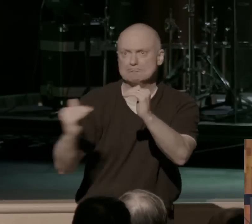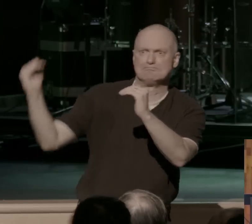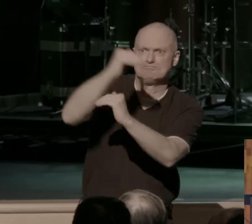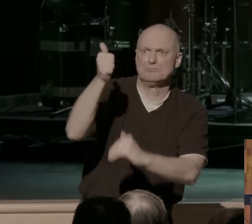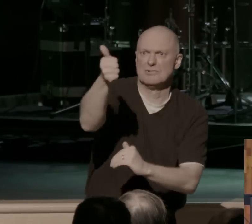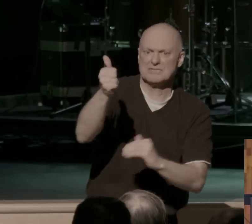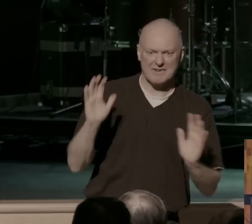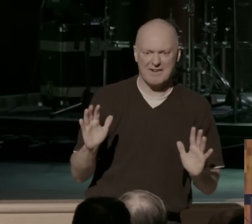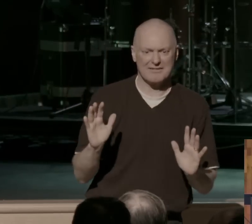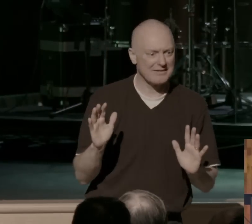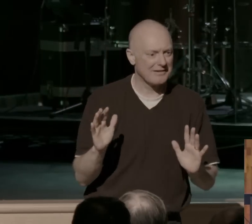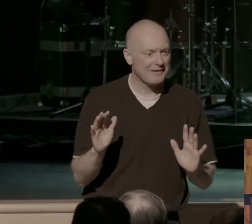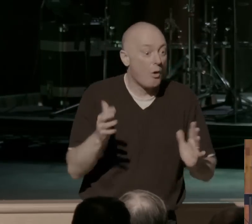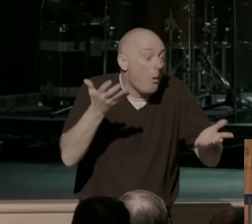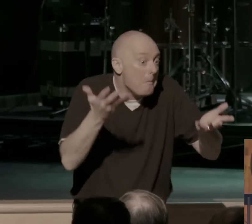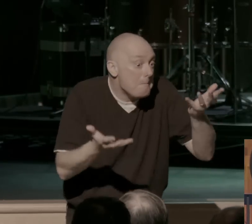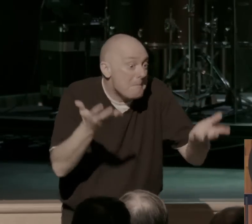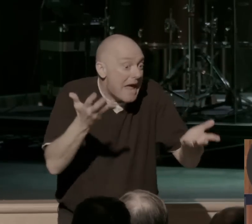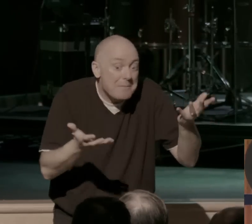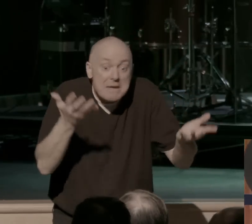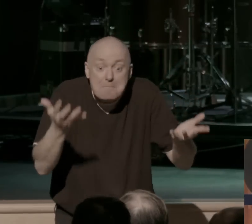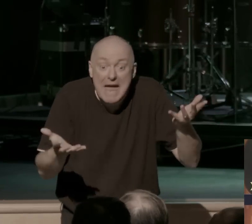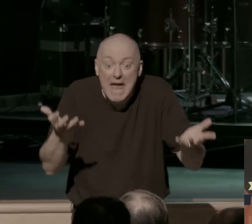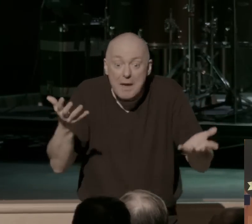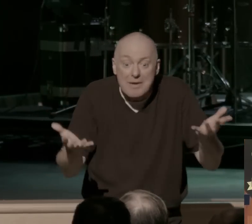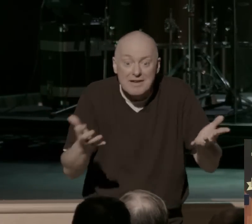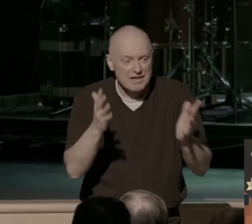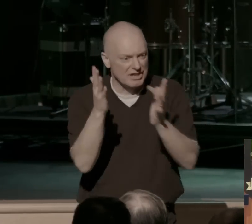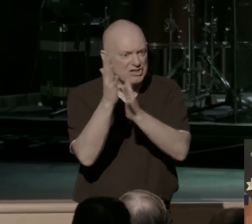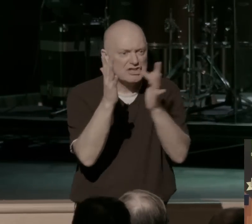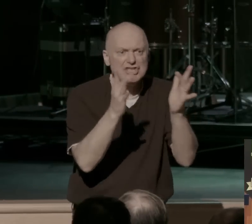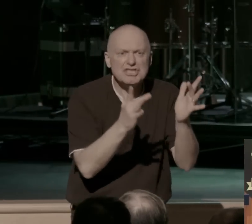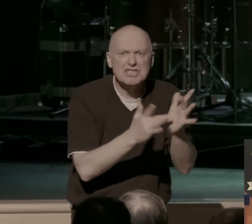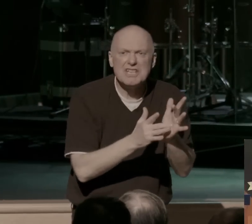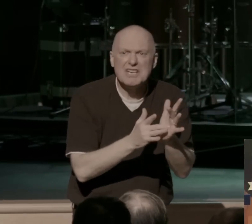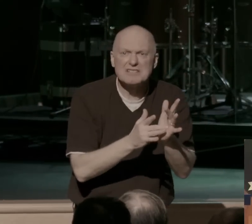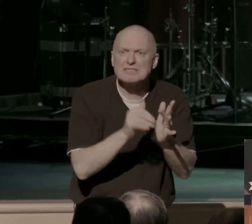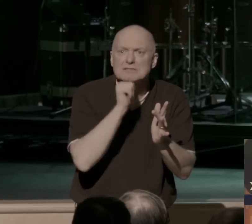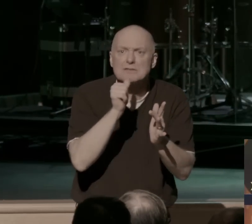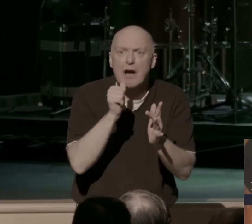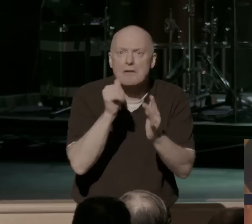too extreme. Or maybe, or maybe, maybe just maybe, Jesus wasn't too intense.